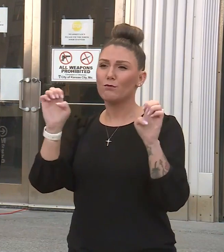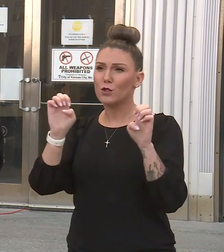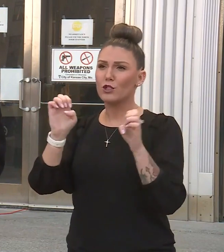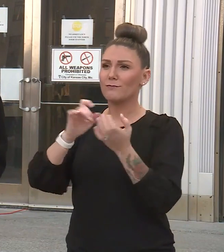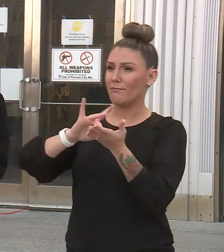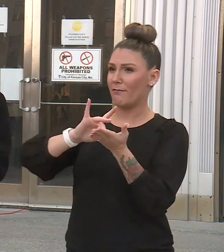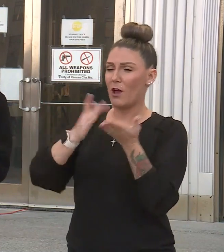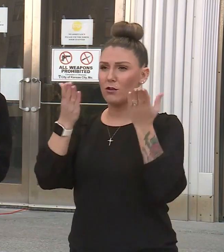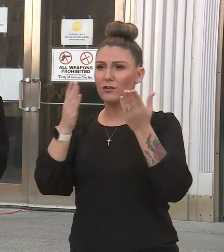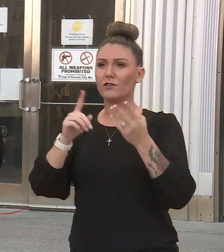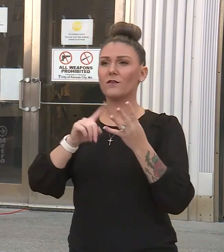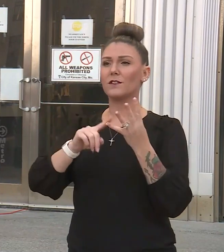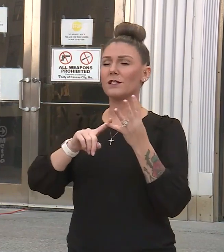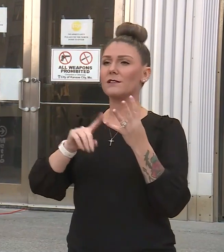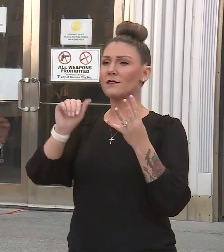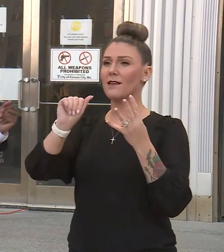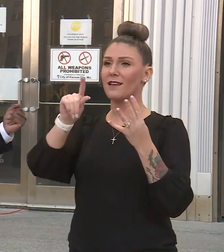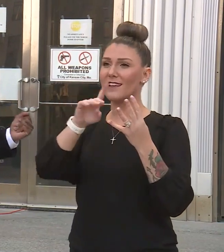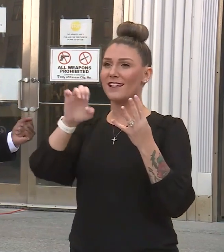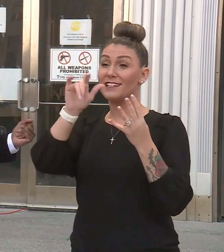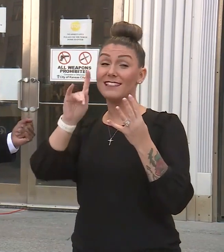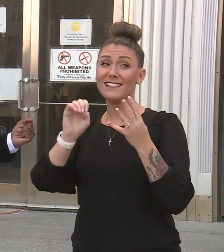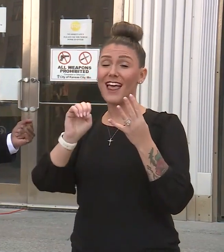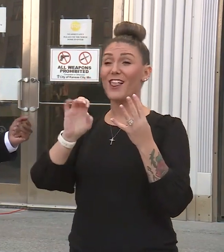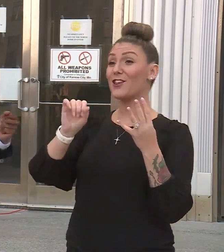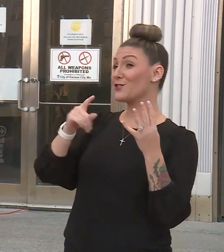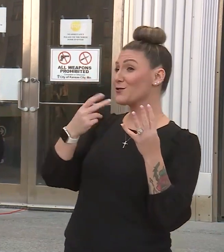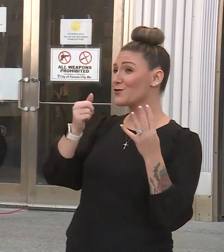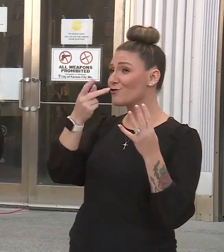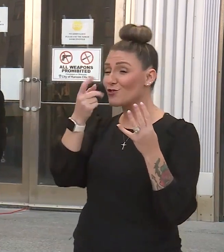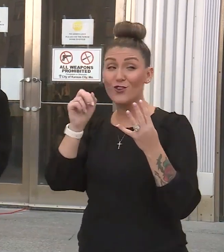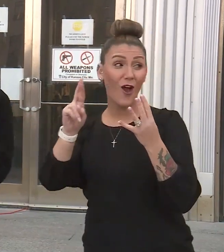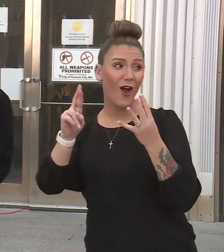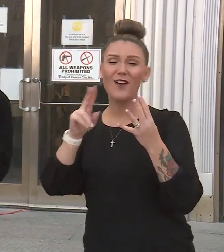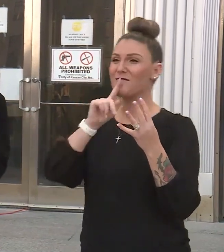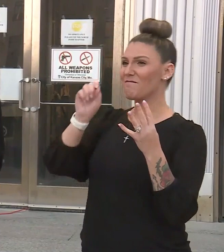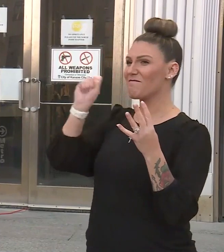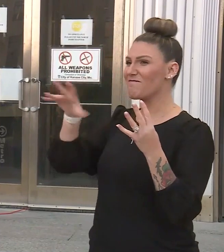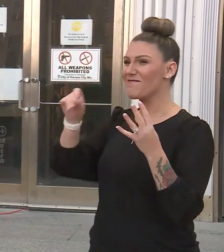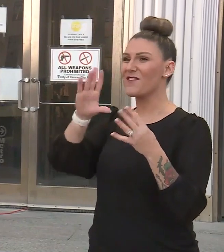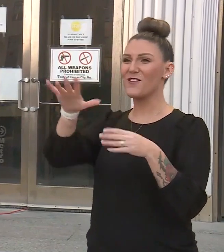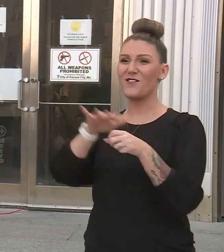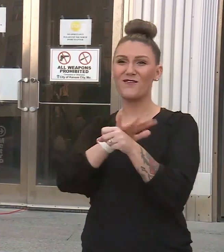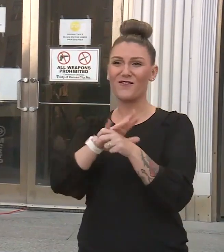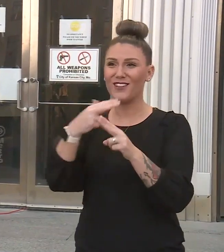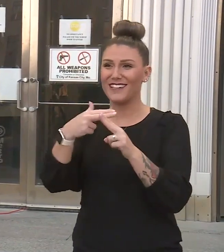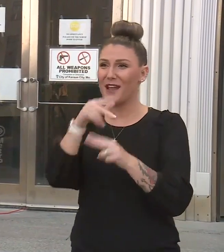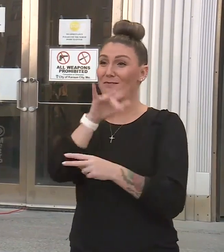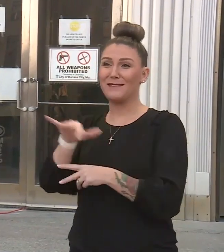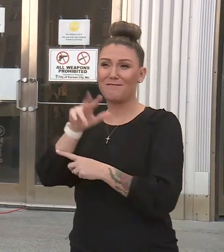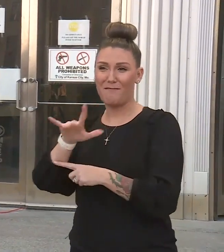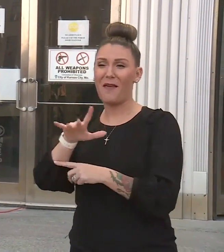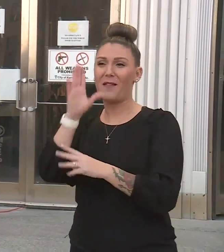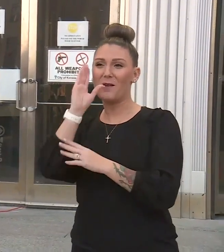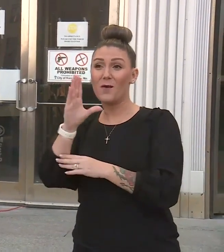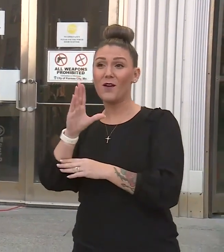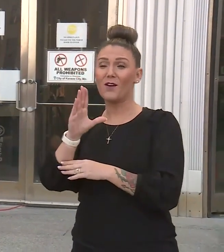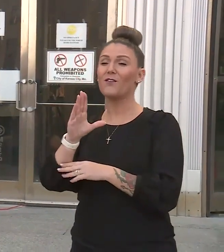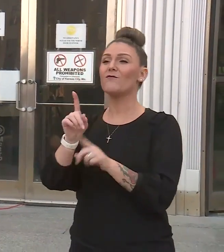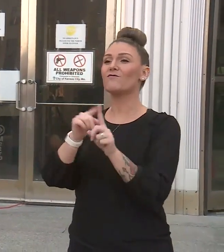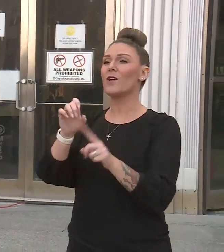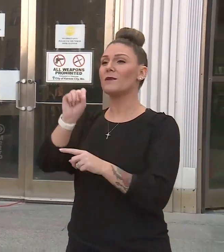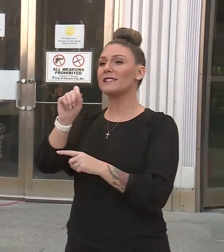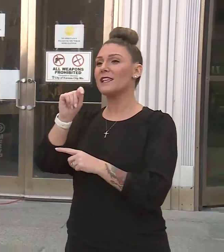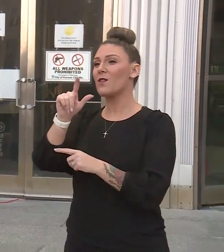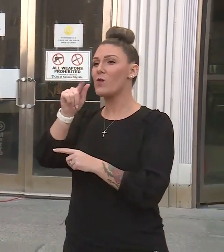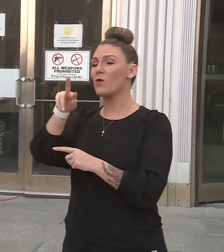and then Adele Duchar, she'll give you her full name and spelling, from St. Luke's North